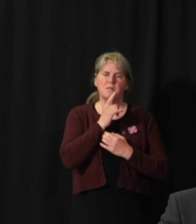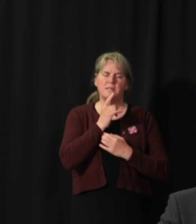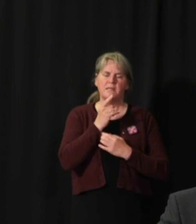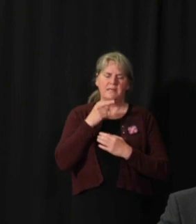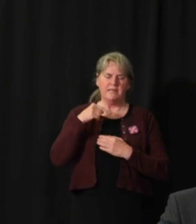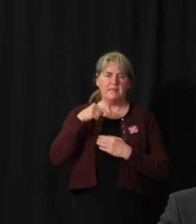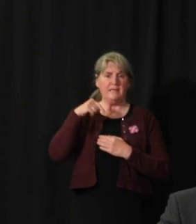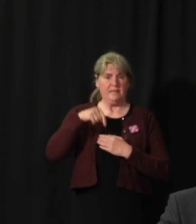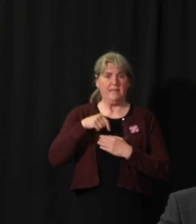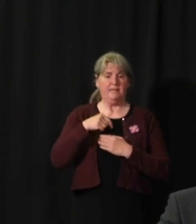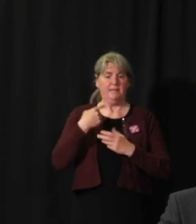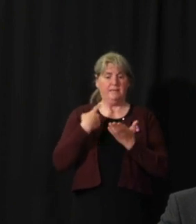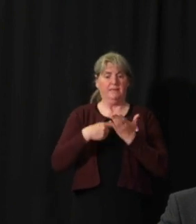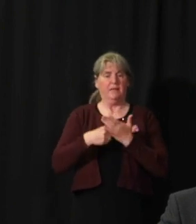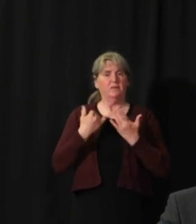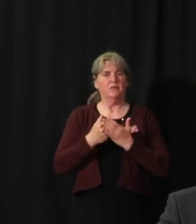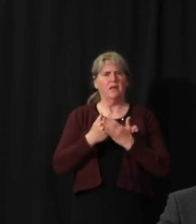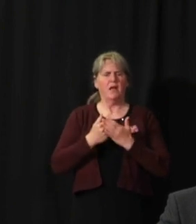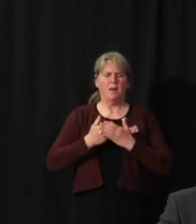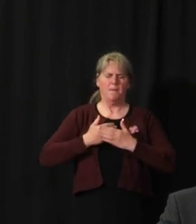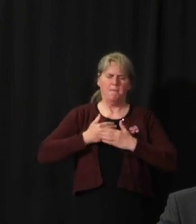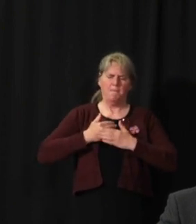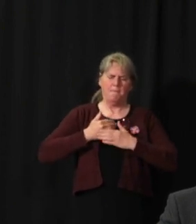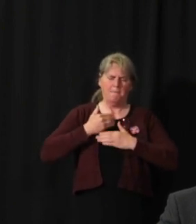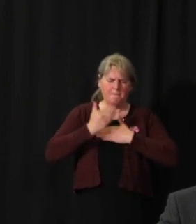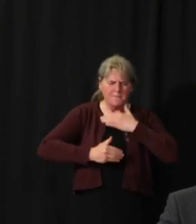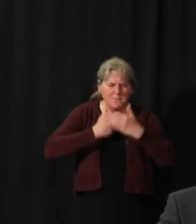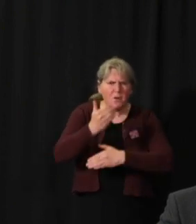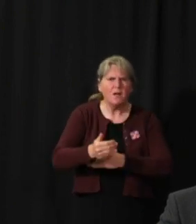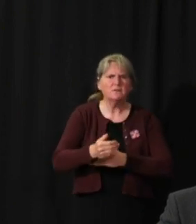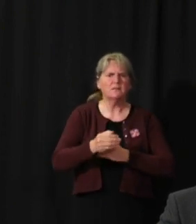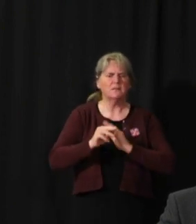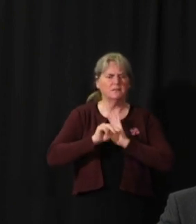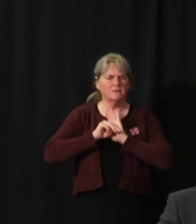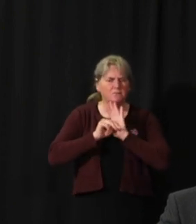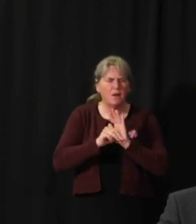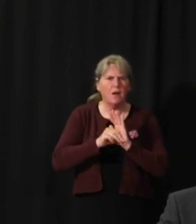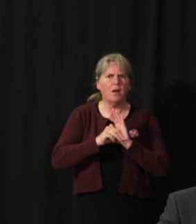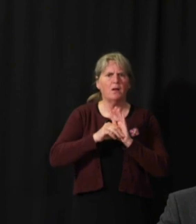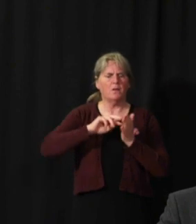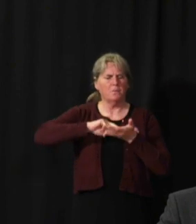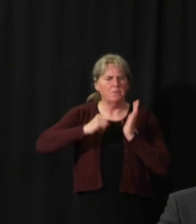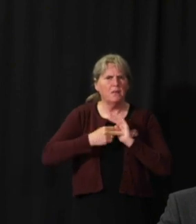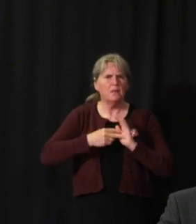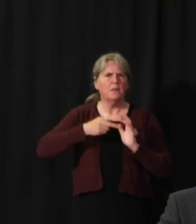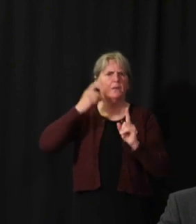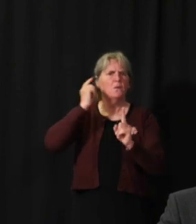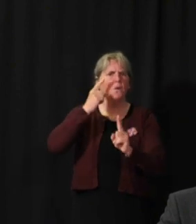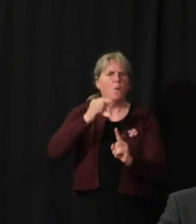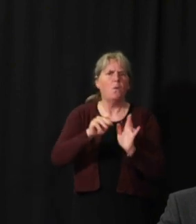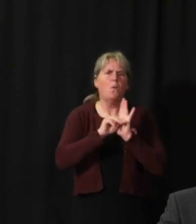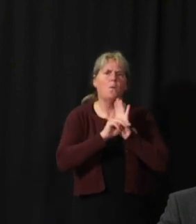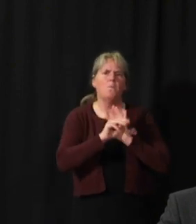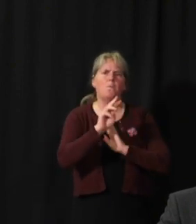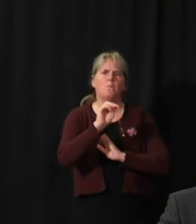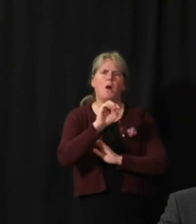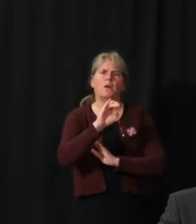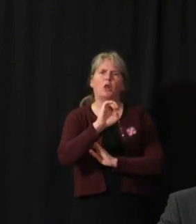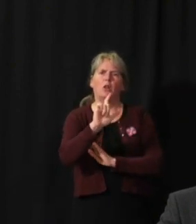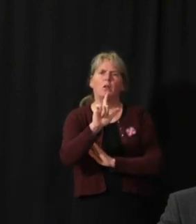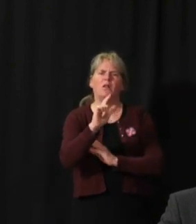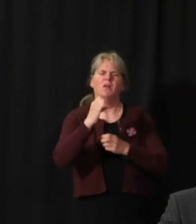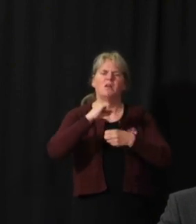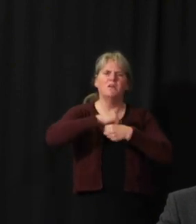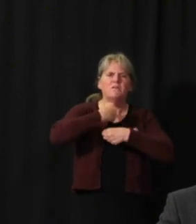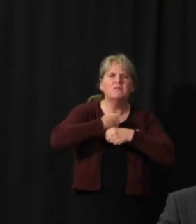process of models, the types of models, and the purpose of models. And some of the figures